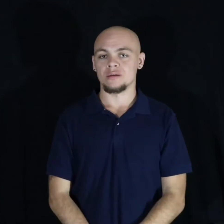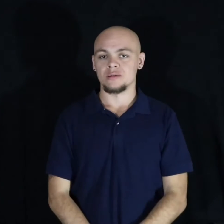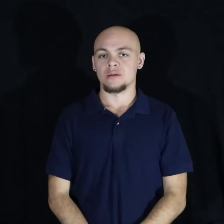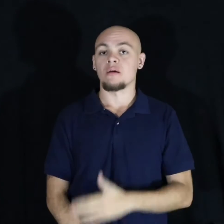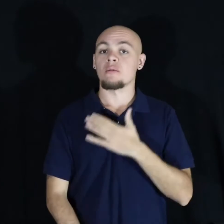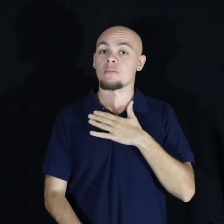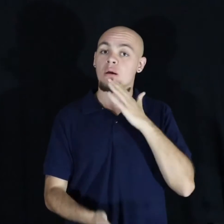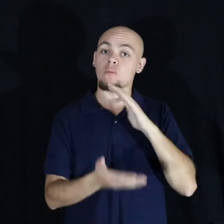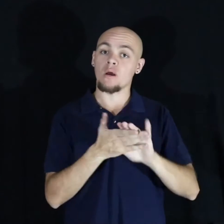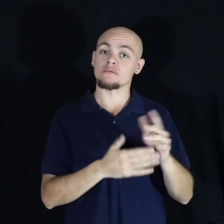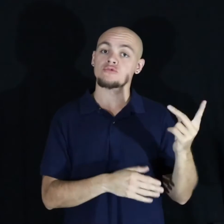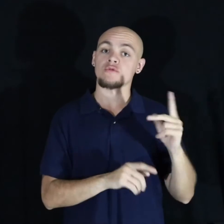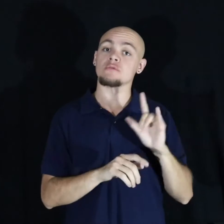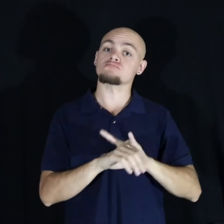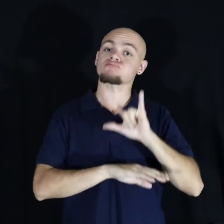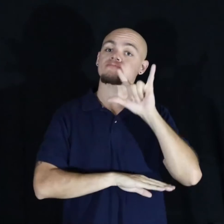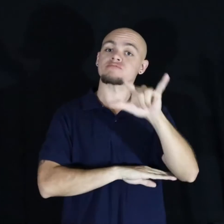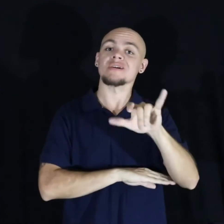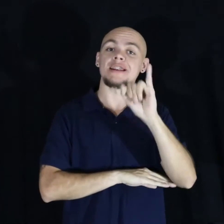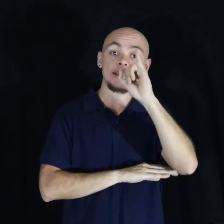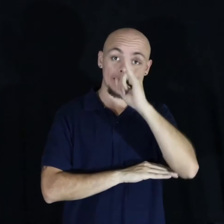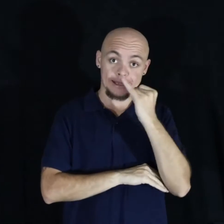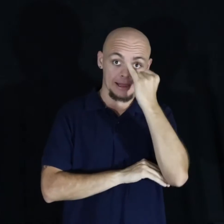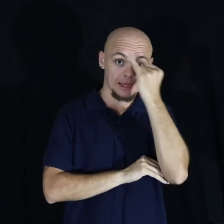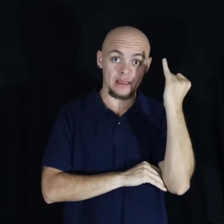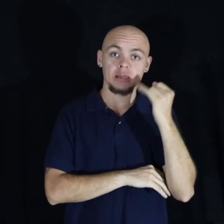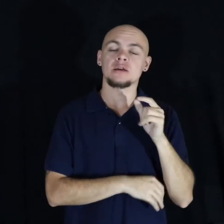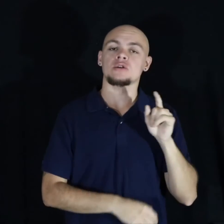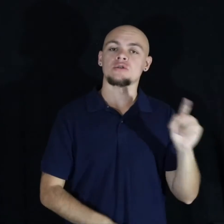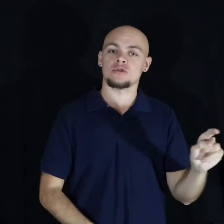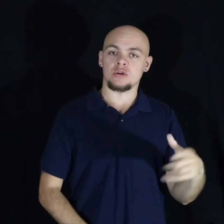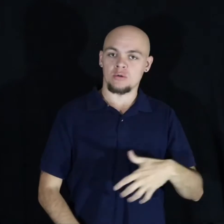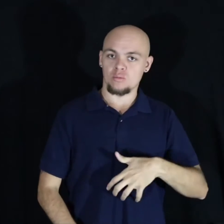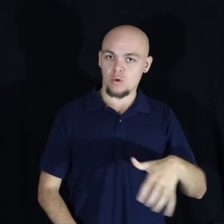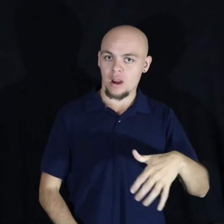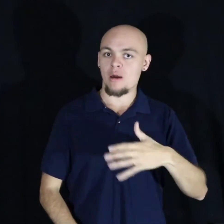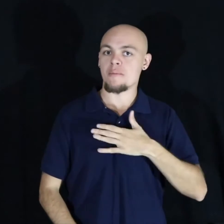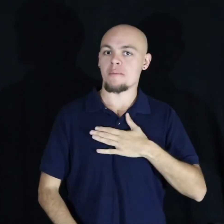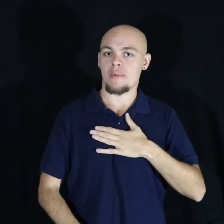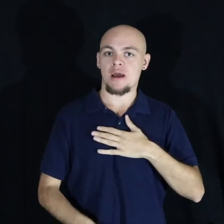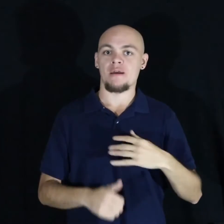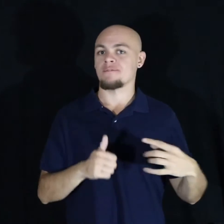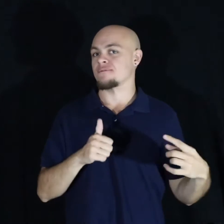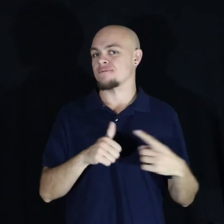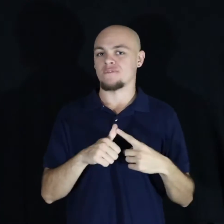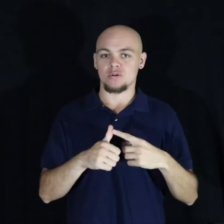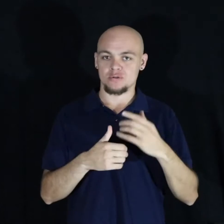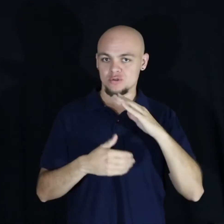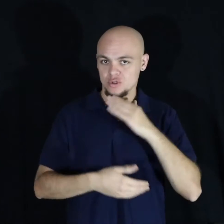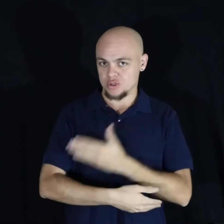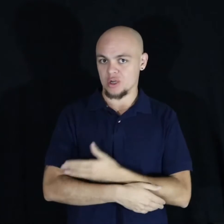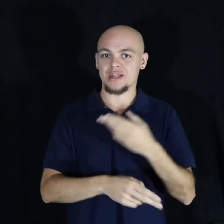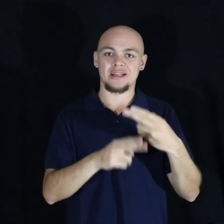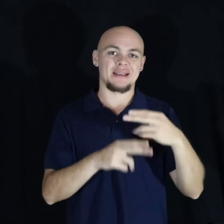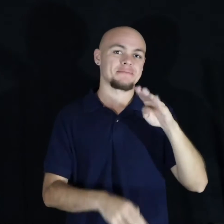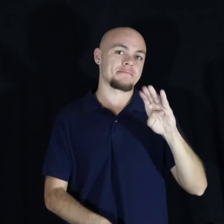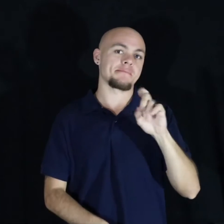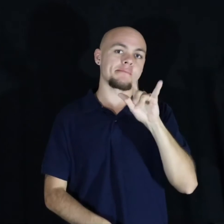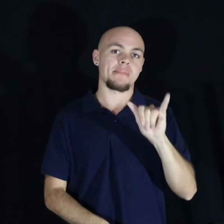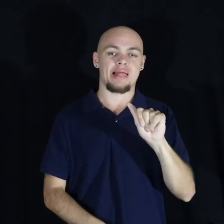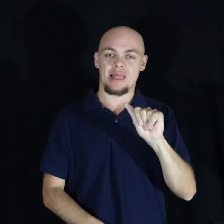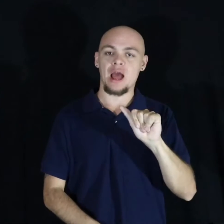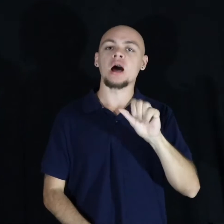my wife to Italy. She was given pregnant with my first child, Bella Sloan. I'm on a train,